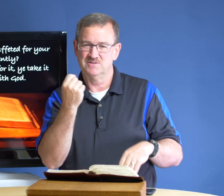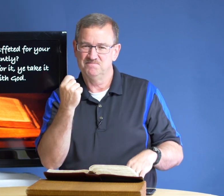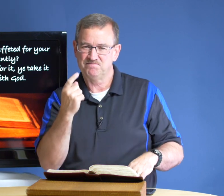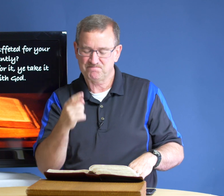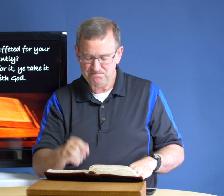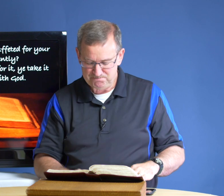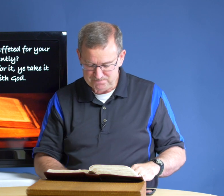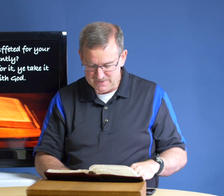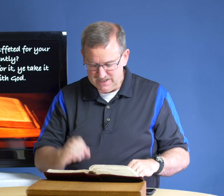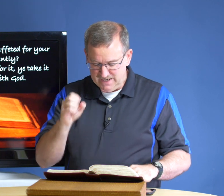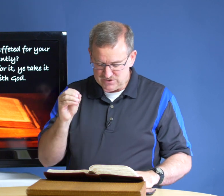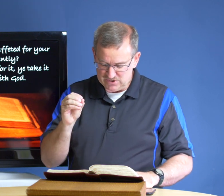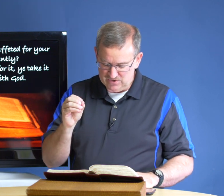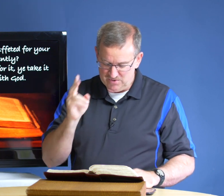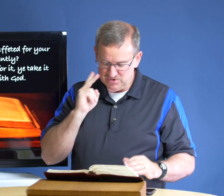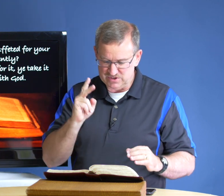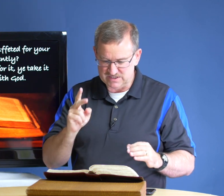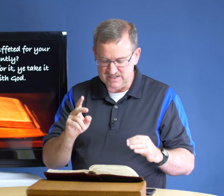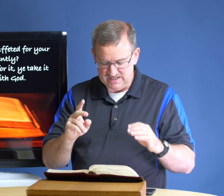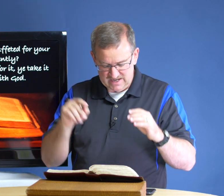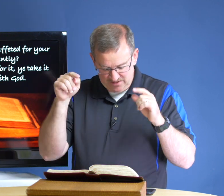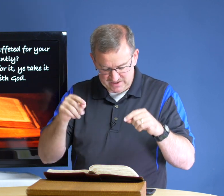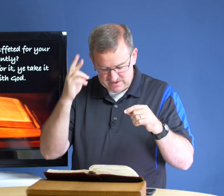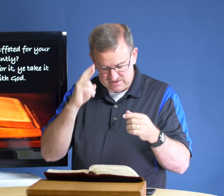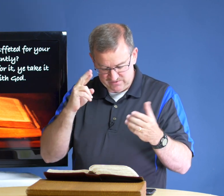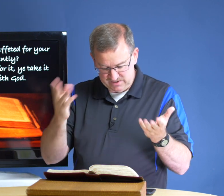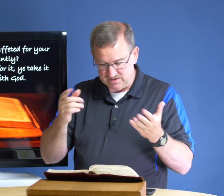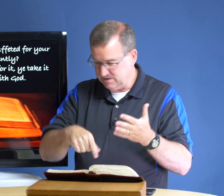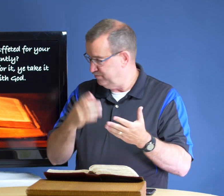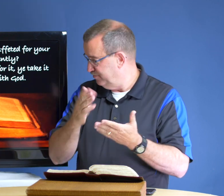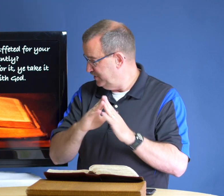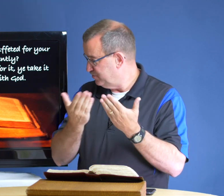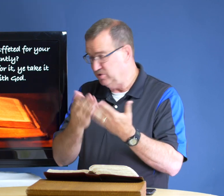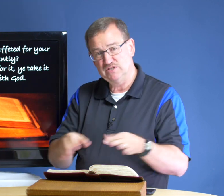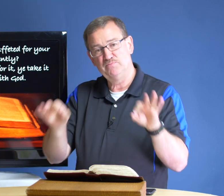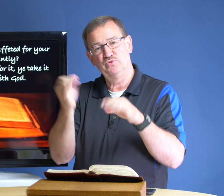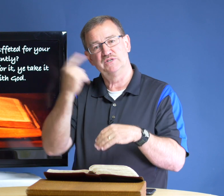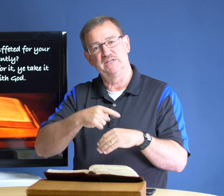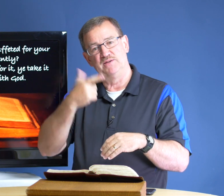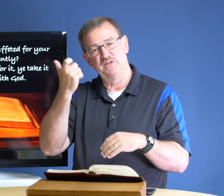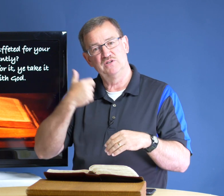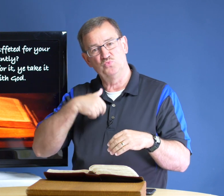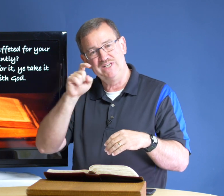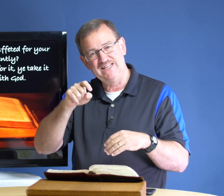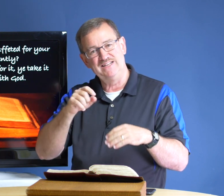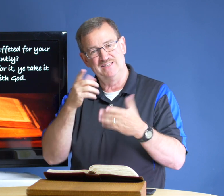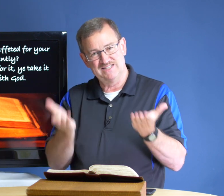and so i want you to see this is the reason this this book is important today because we need this